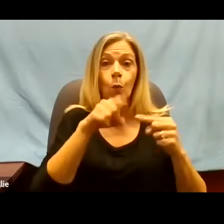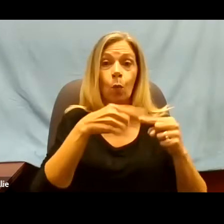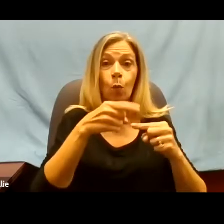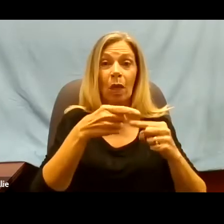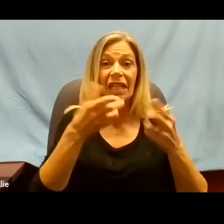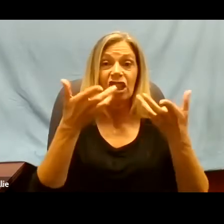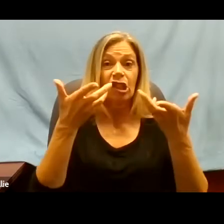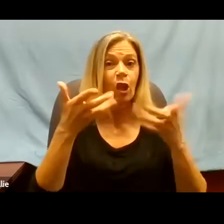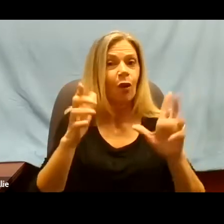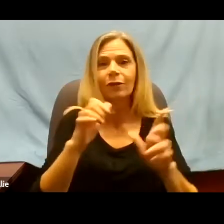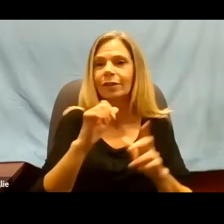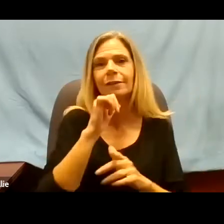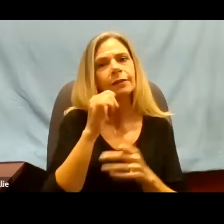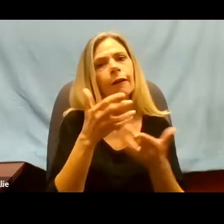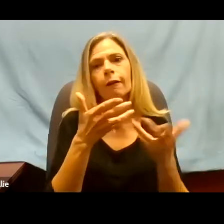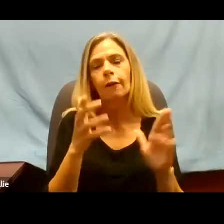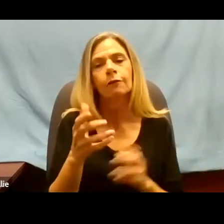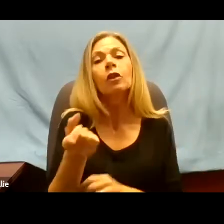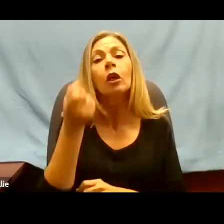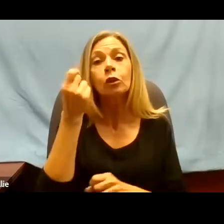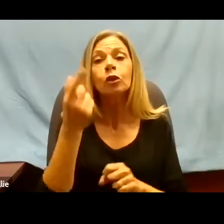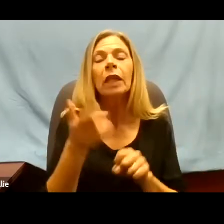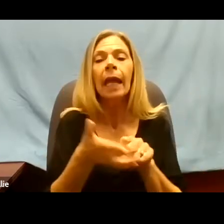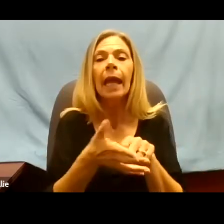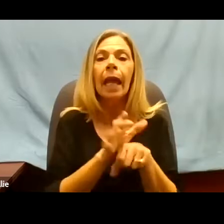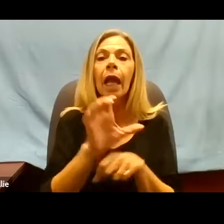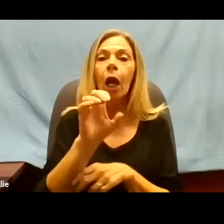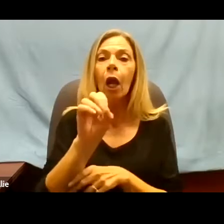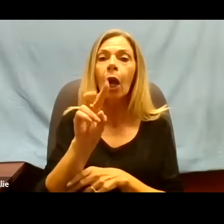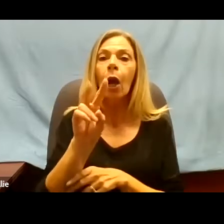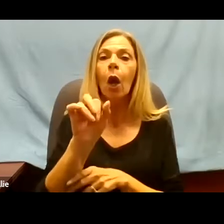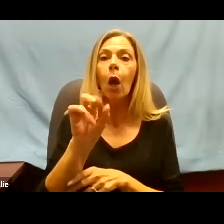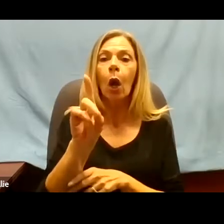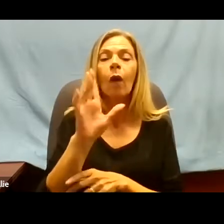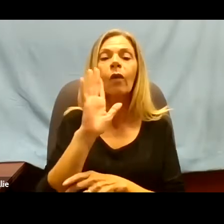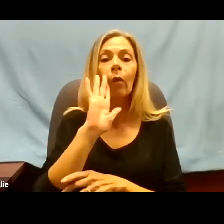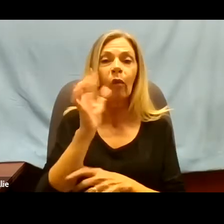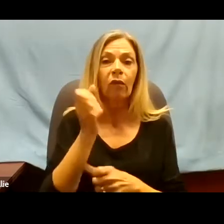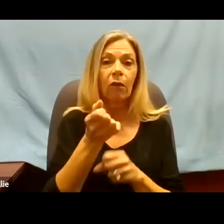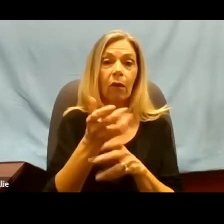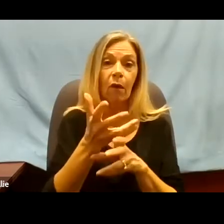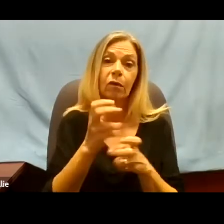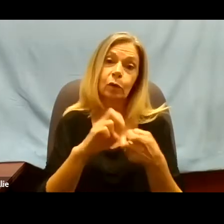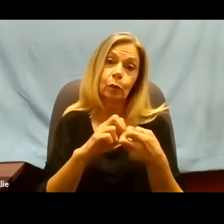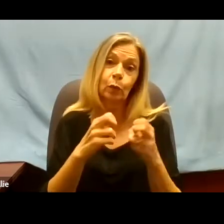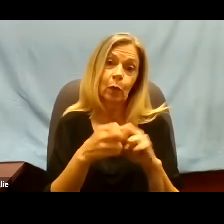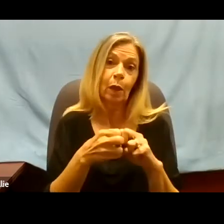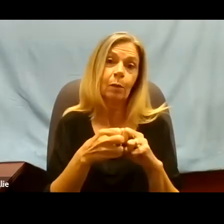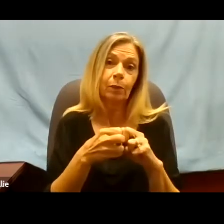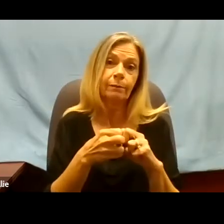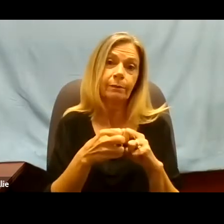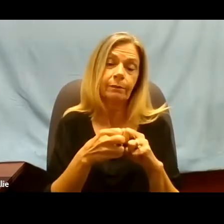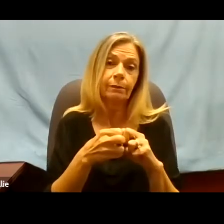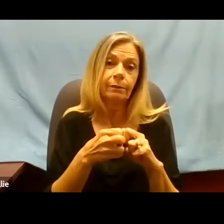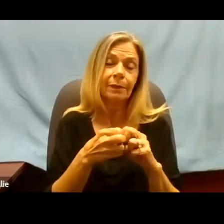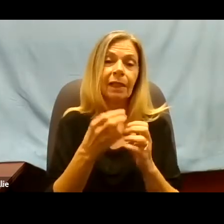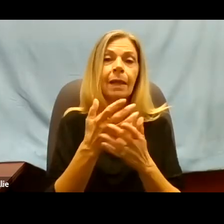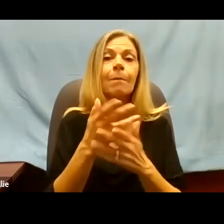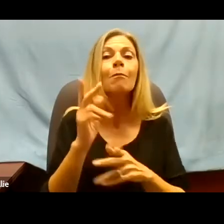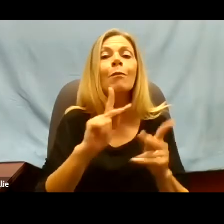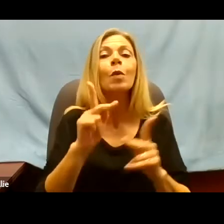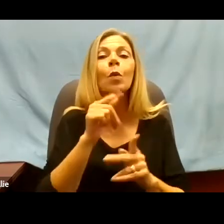COVID is going to cause some problems. Problems with what? The residuals, those people who survive.